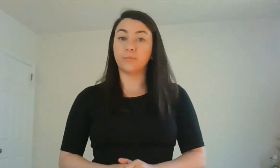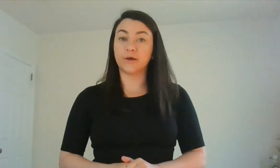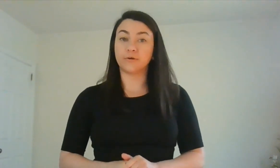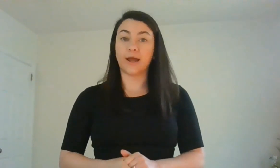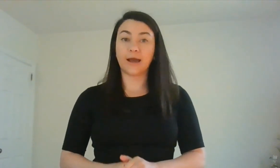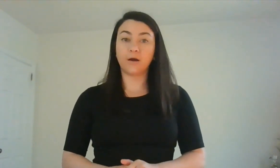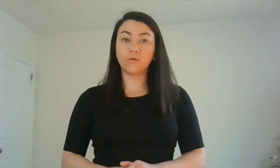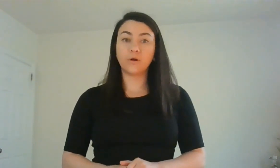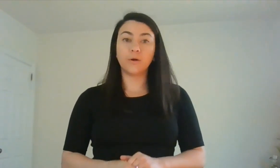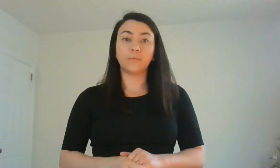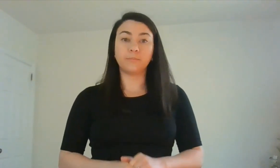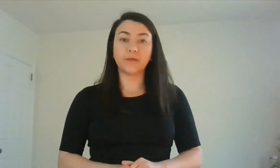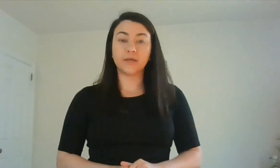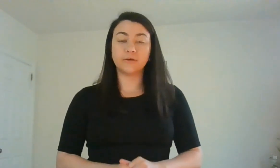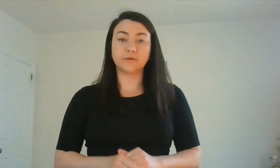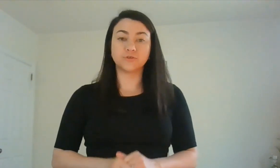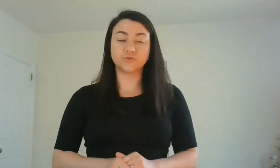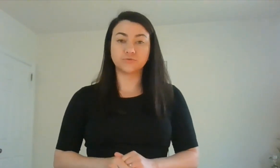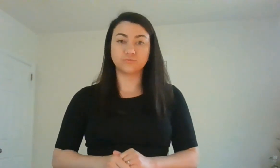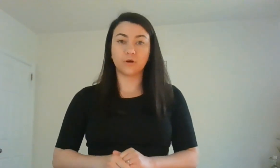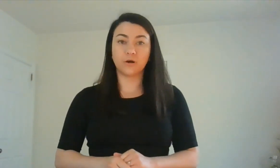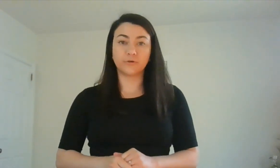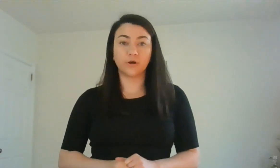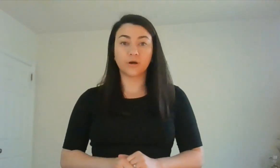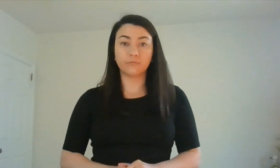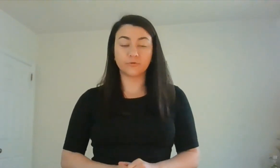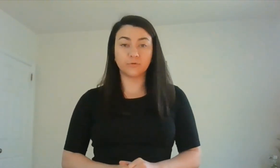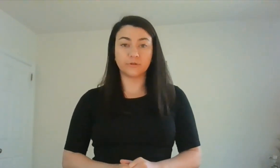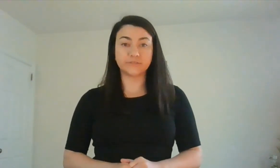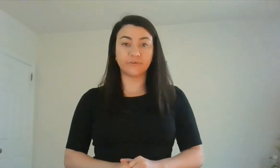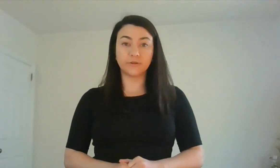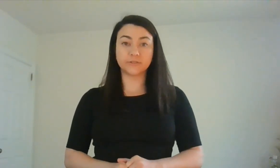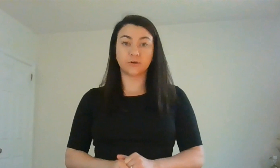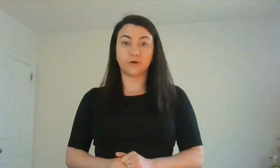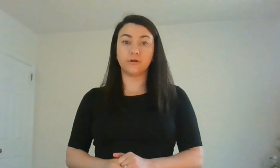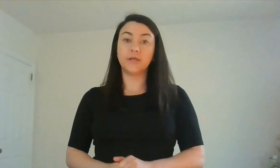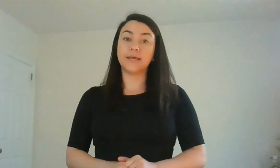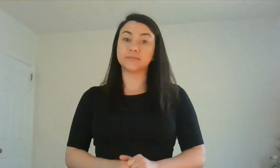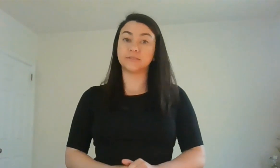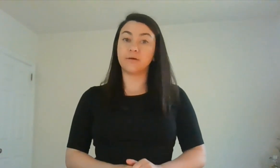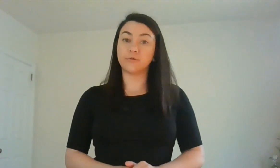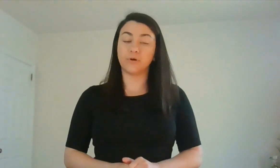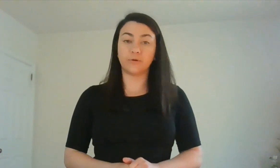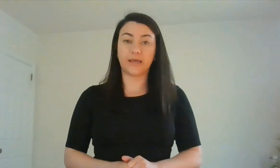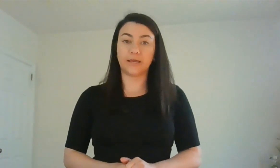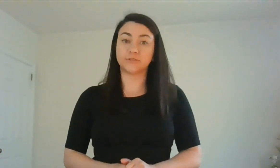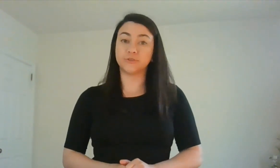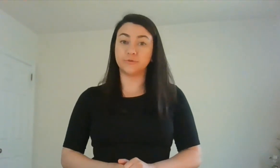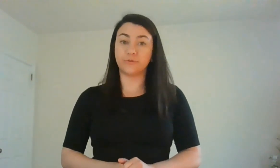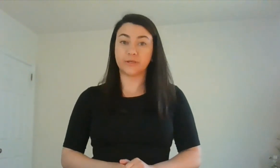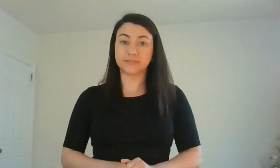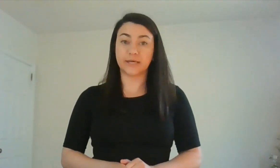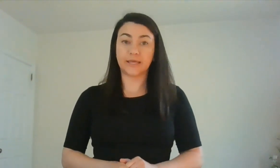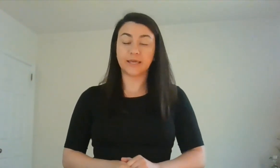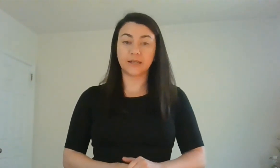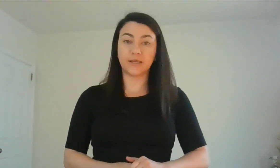matter how big and strong or uncomfortable these feelings are, it's never okay to do things like hitting